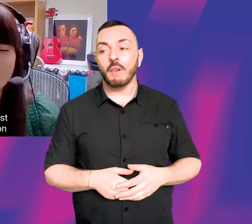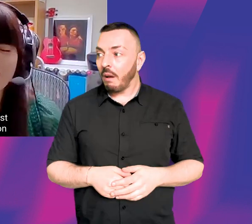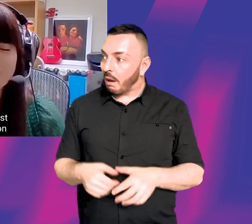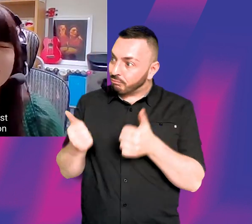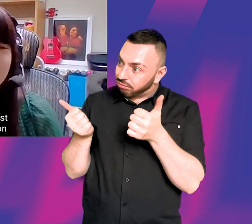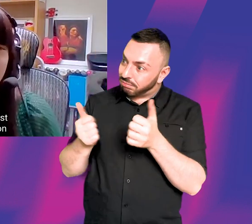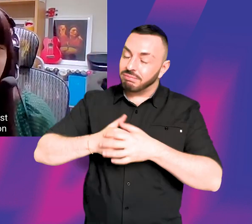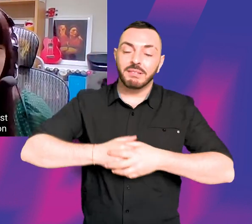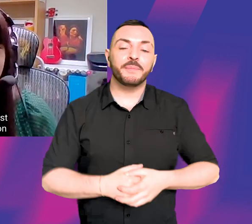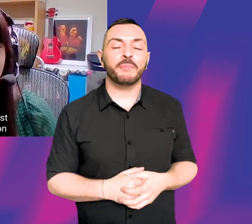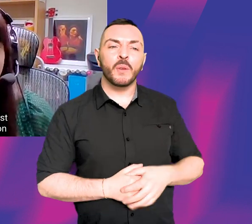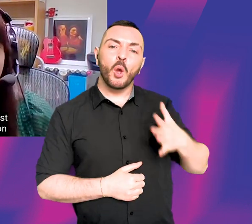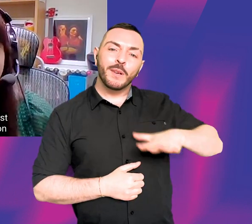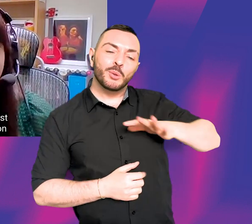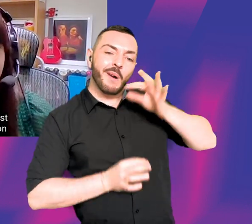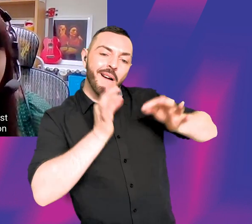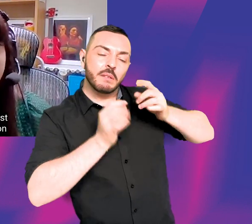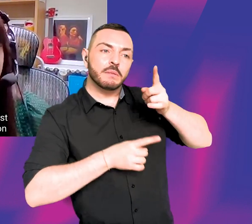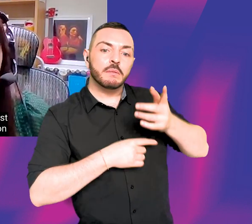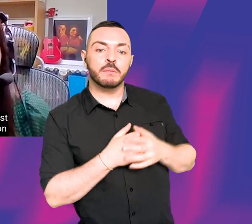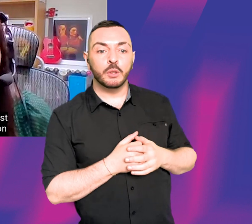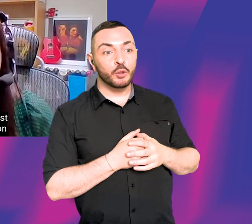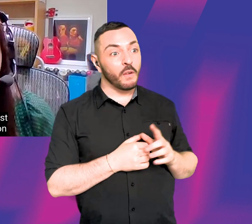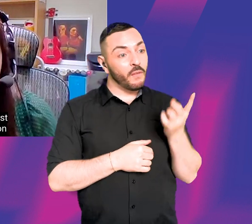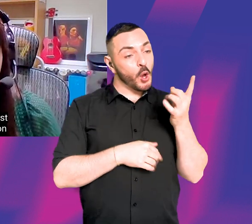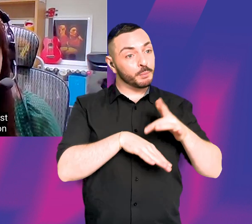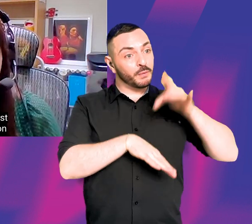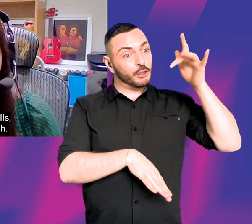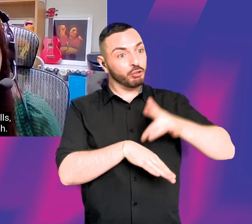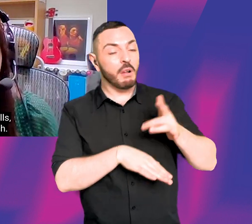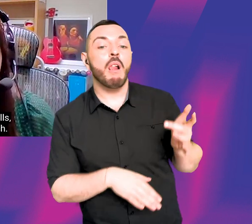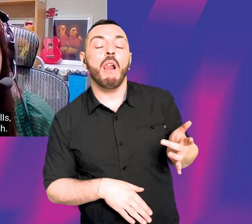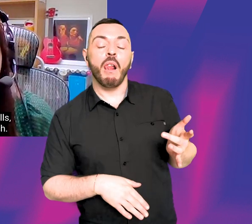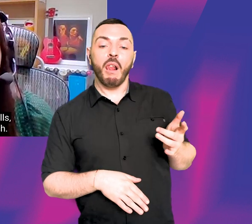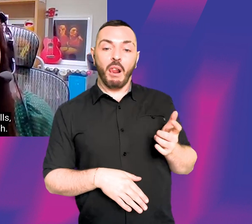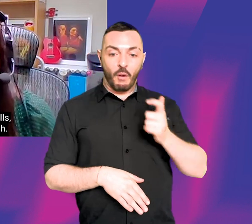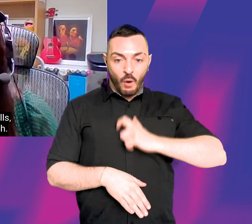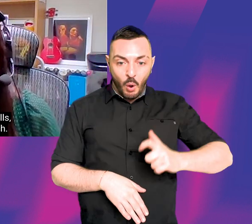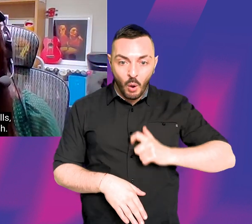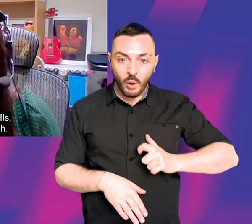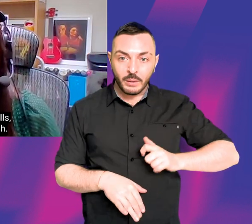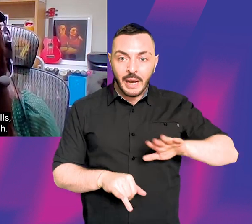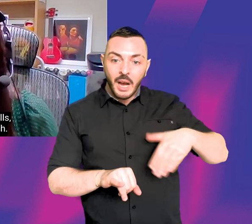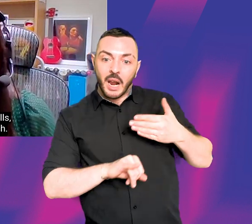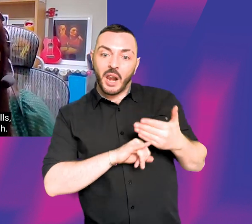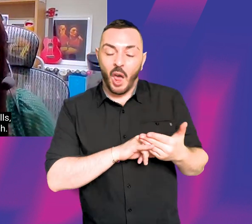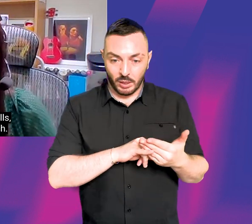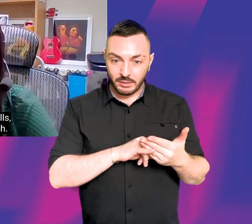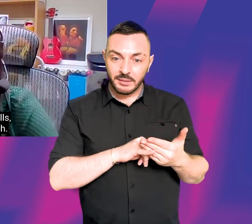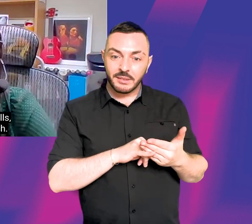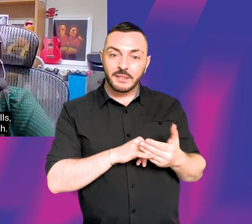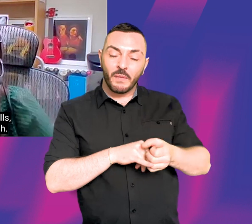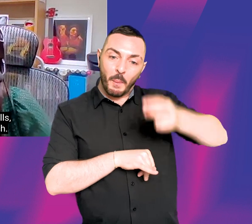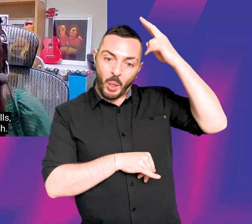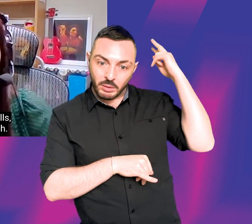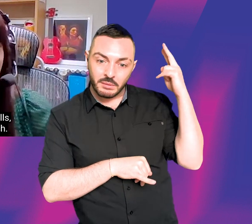Great. I wanted to ask you about, so your first professional role was in the television film, The Last of the Blonde Bombshells, where you played a young